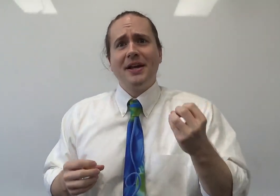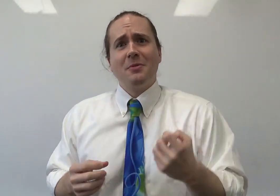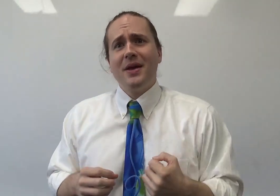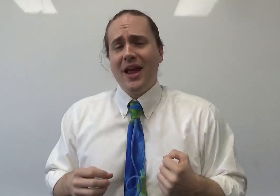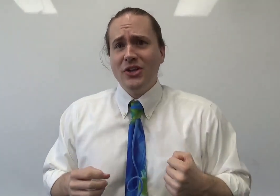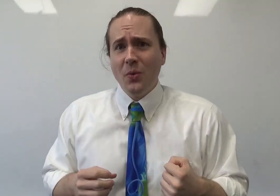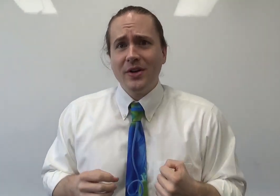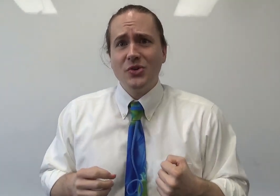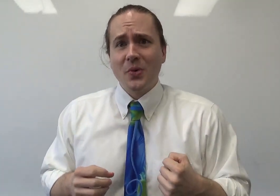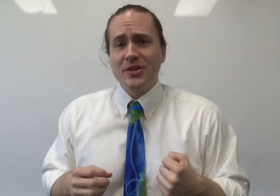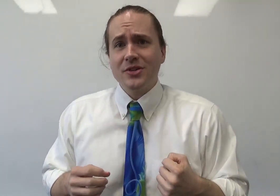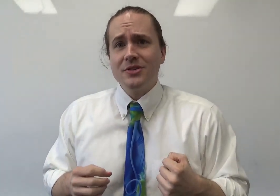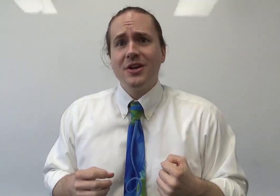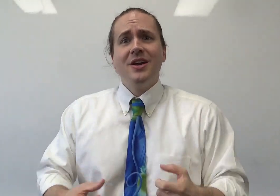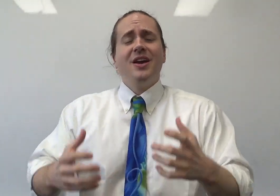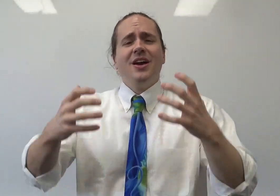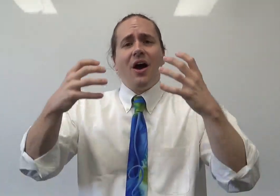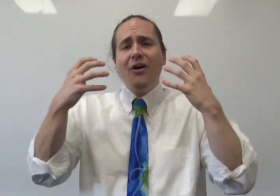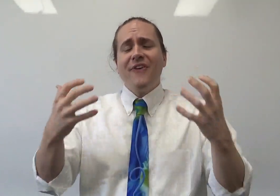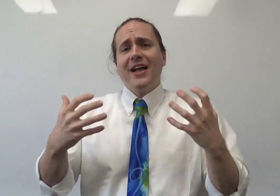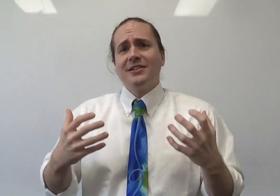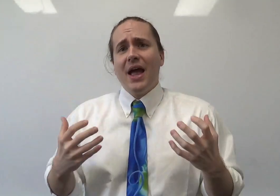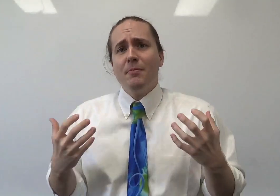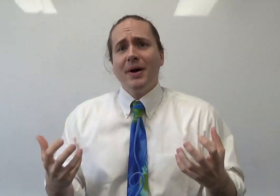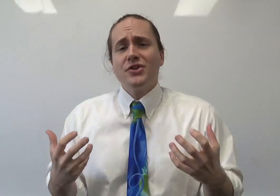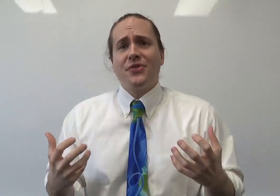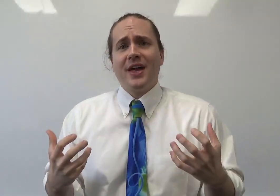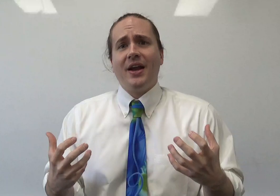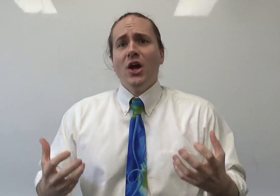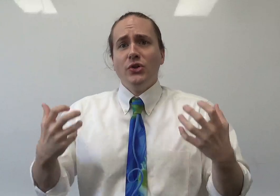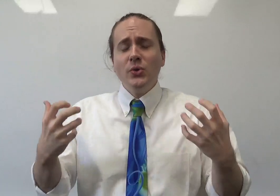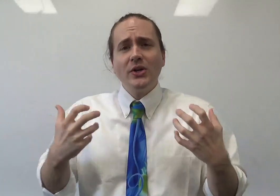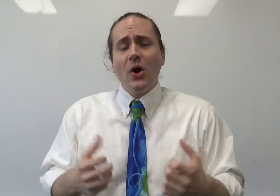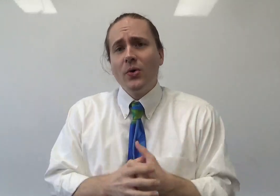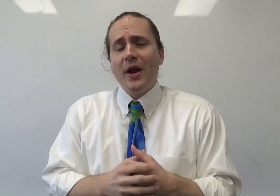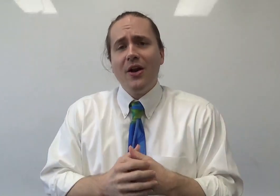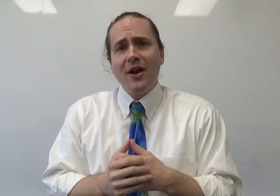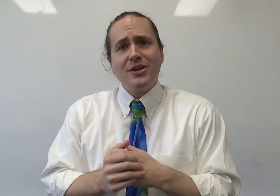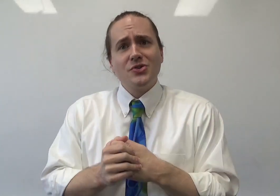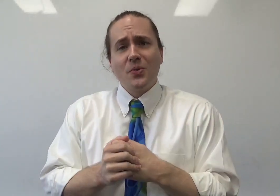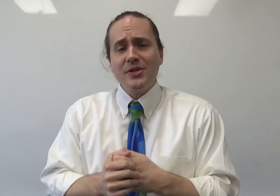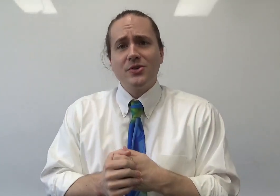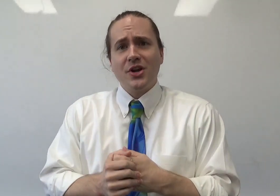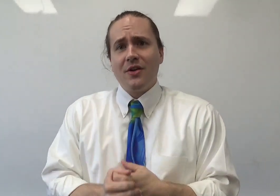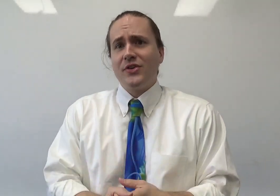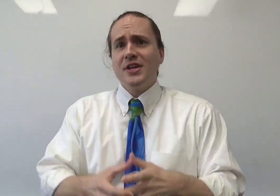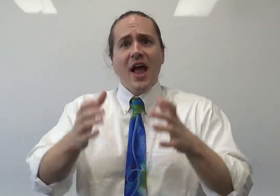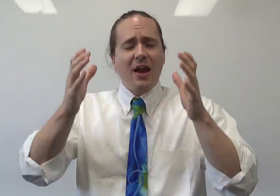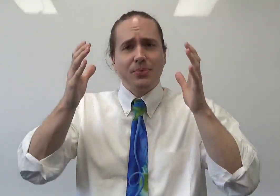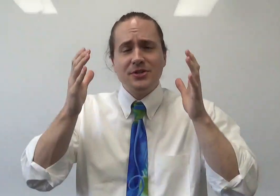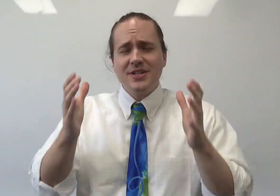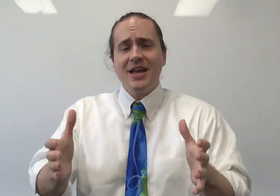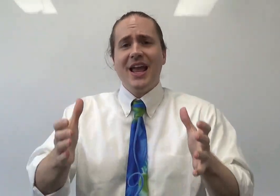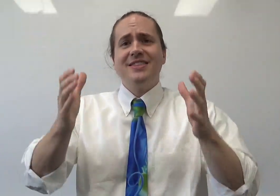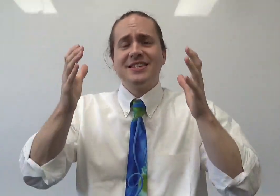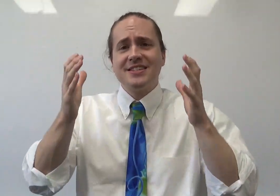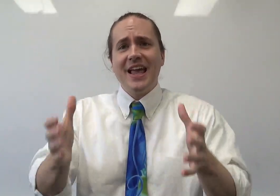at the bit and you want to do research, our faculty have a budget for that. You can go to an international research conference and present in the same